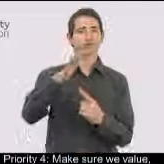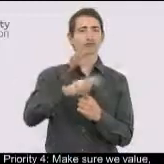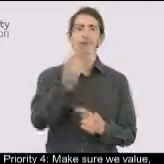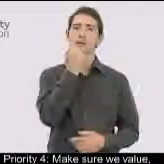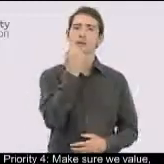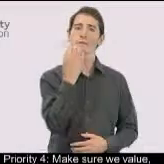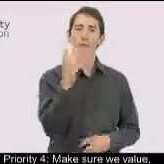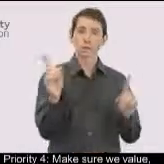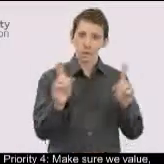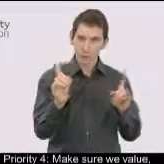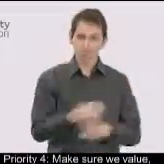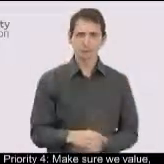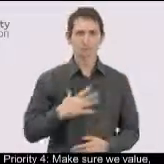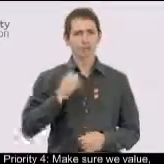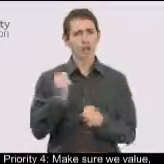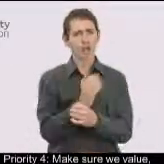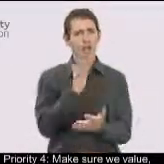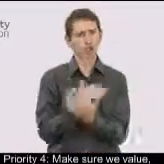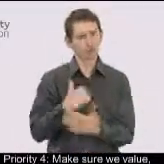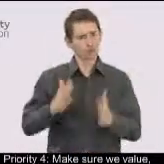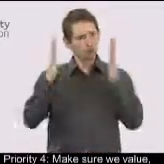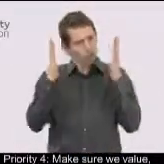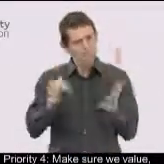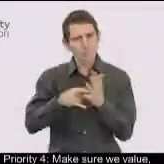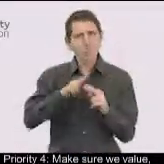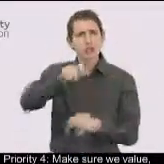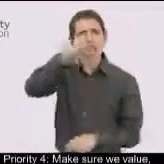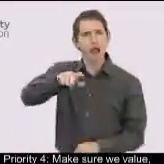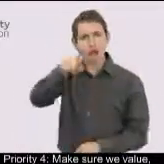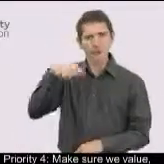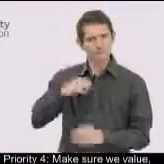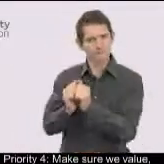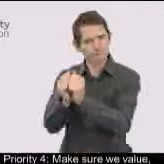Priority 4. Make sure we value, involve and support our staff.